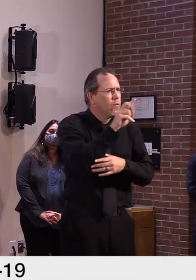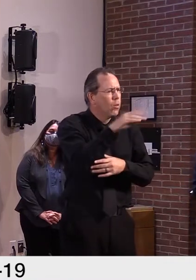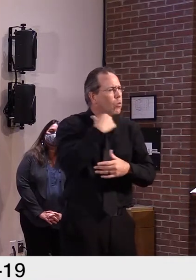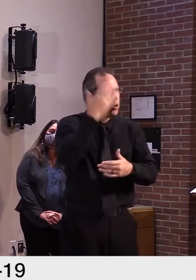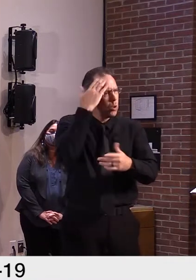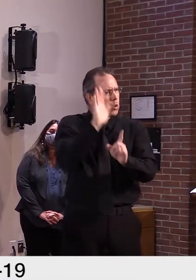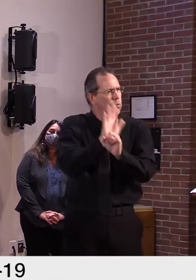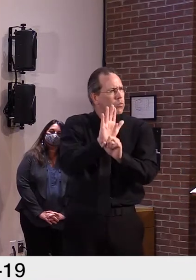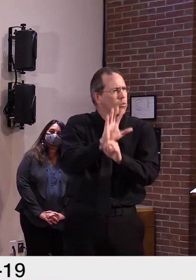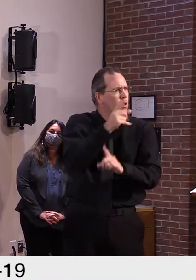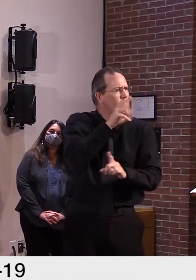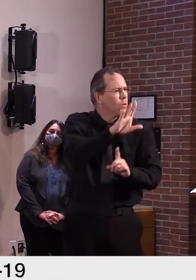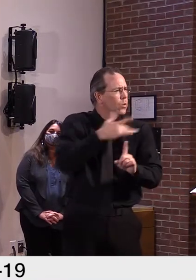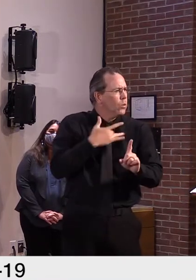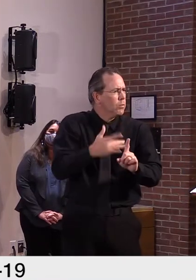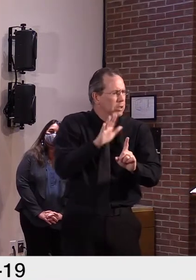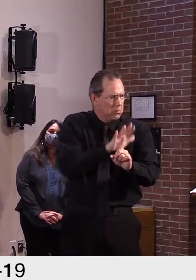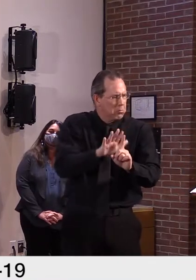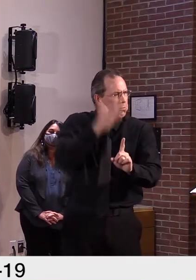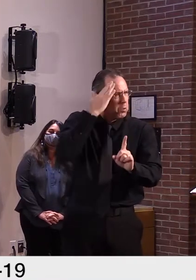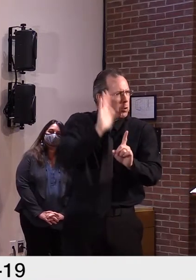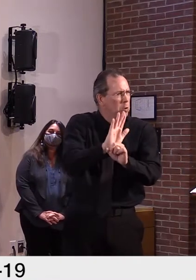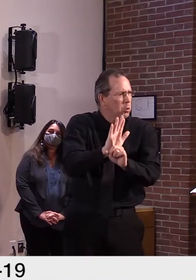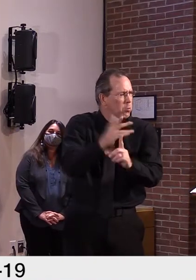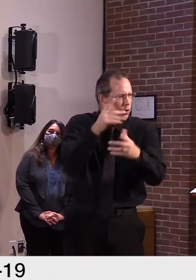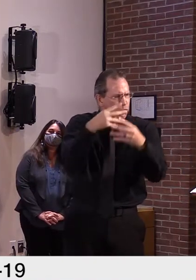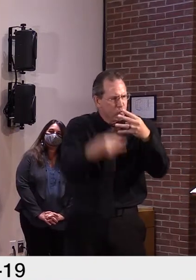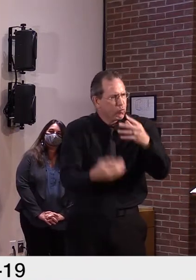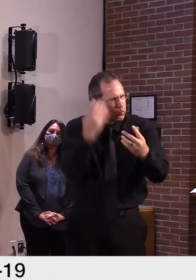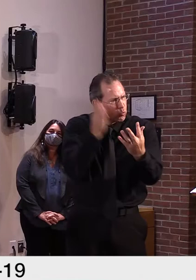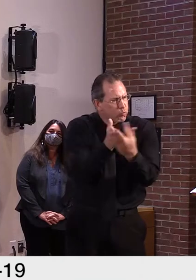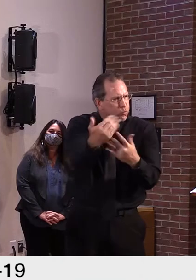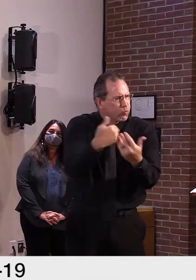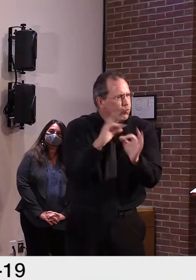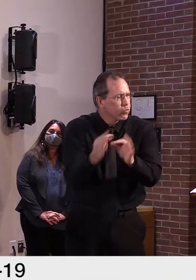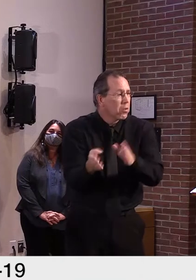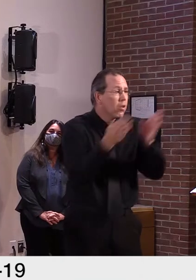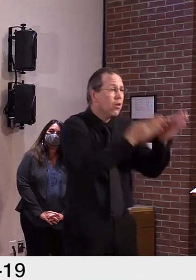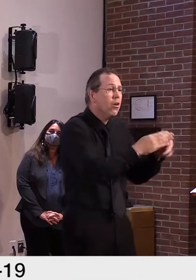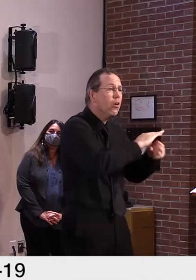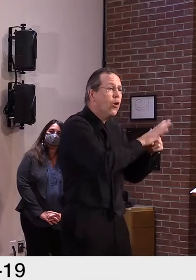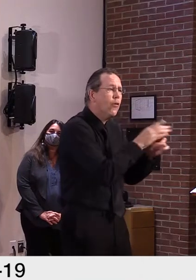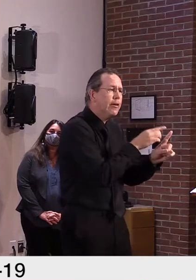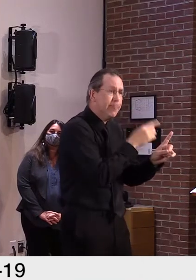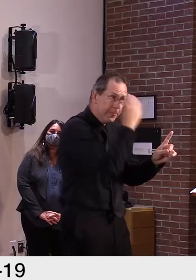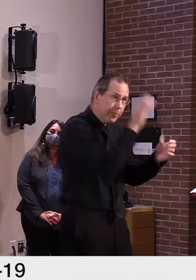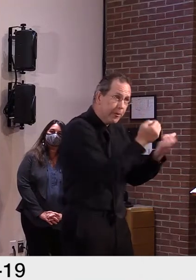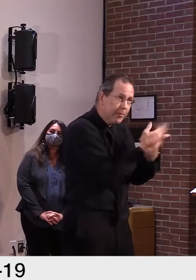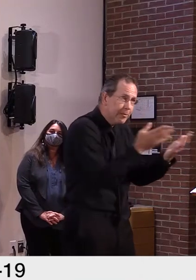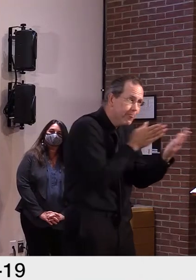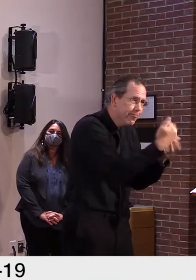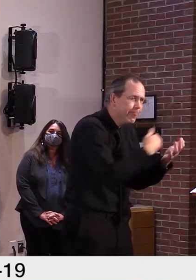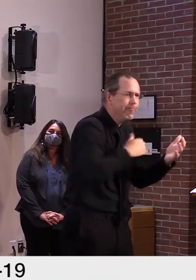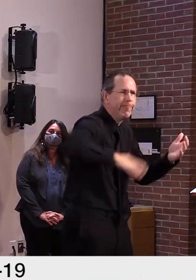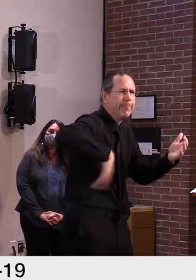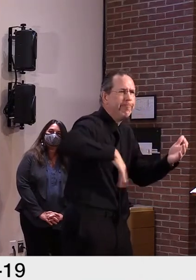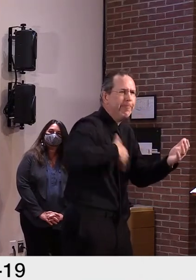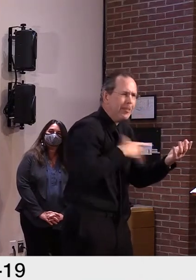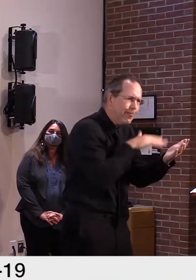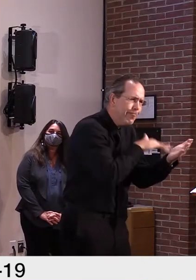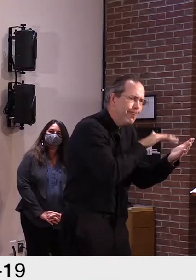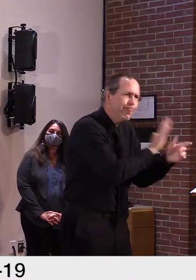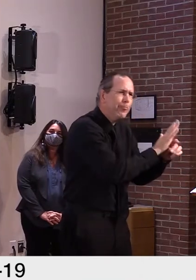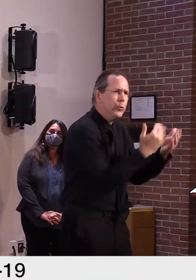So please get your flu shot and make sure your children do too. Anyone over six months old